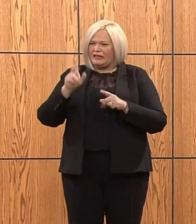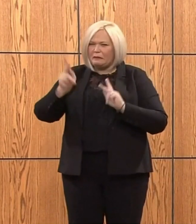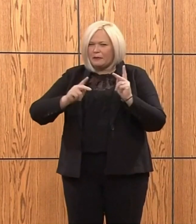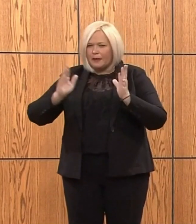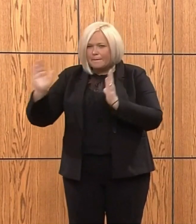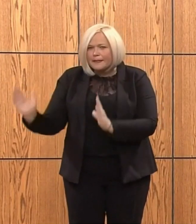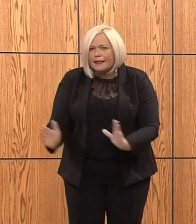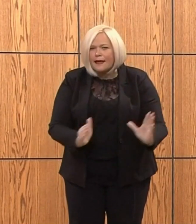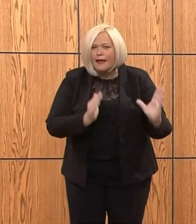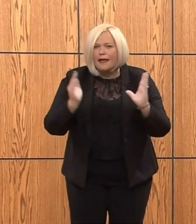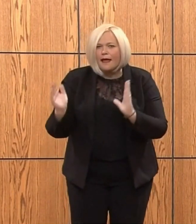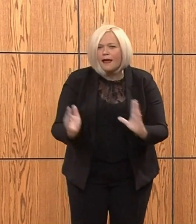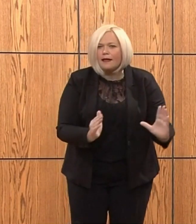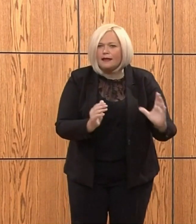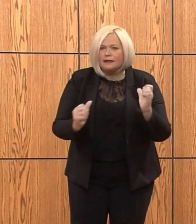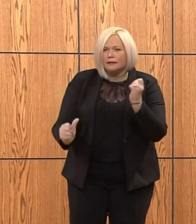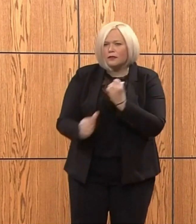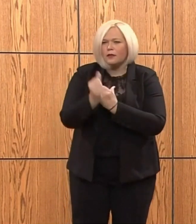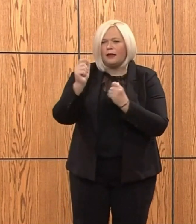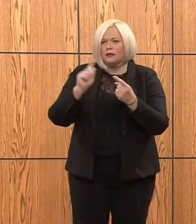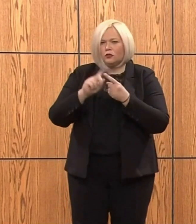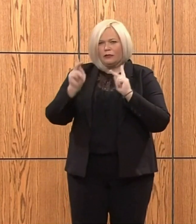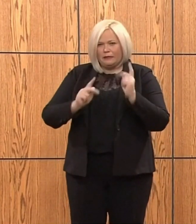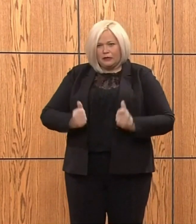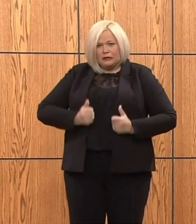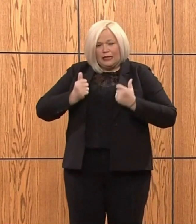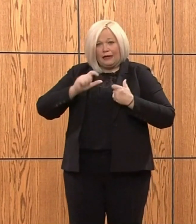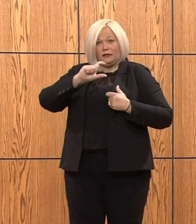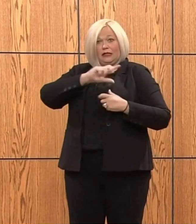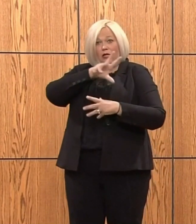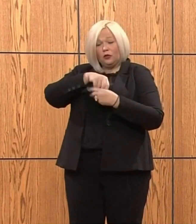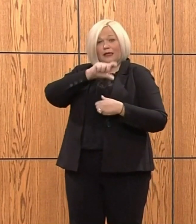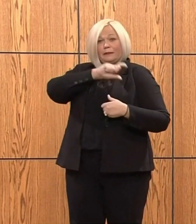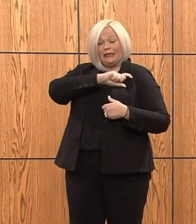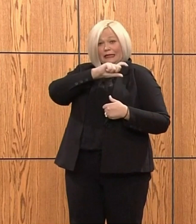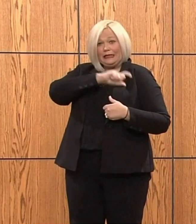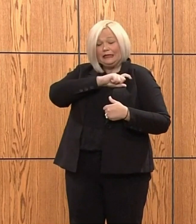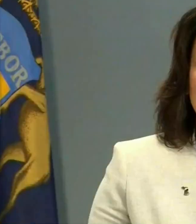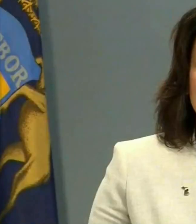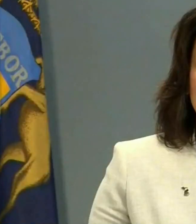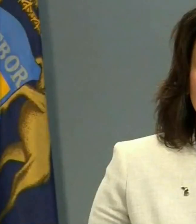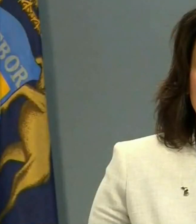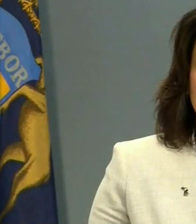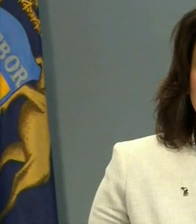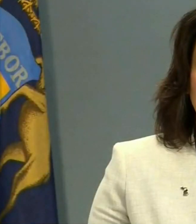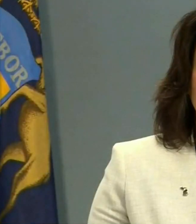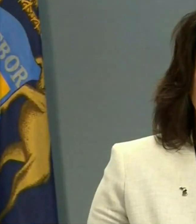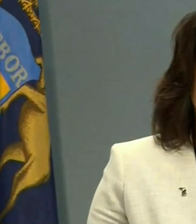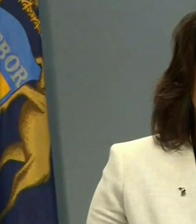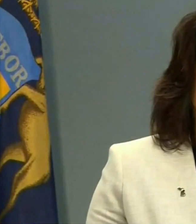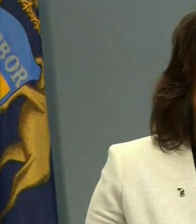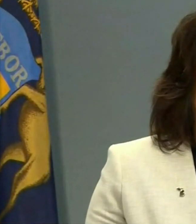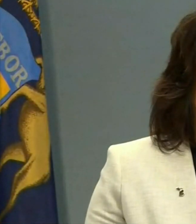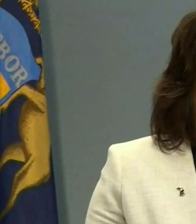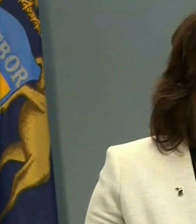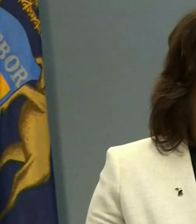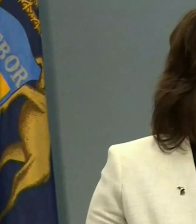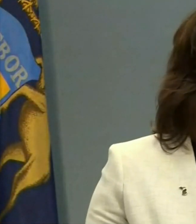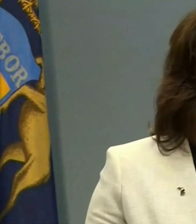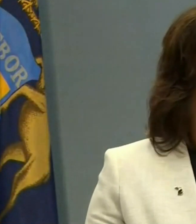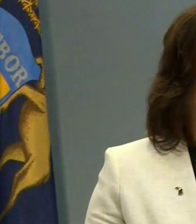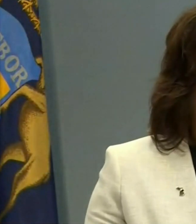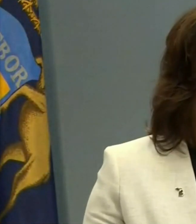of law enforcement officers, government officials and the broader public. Michigan's governor has faced sharp